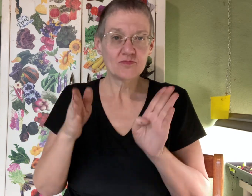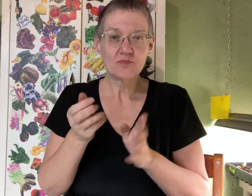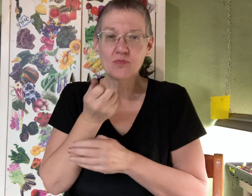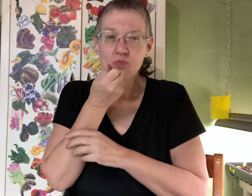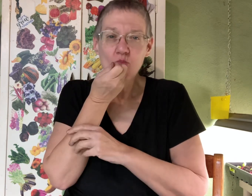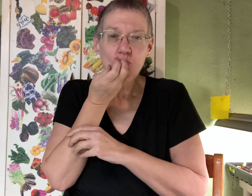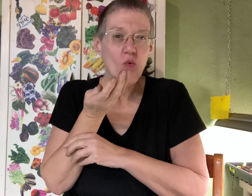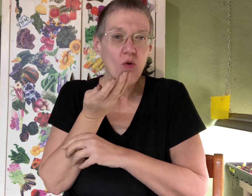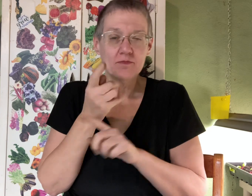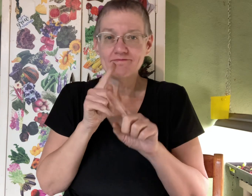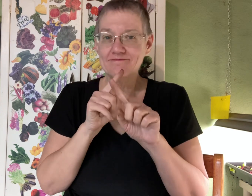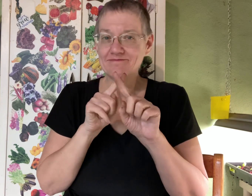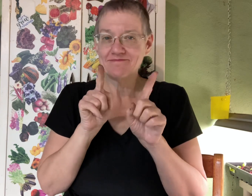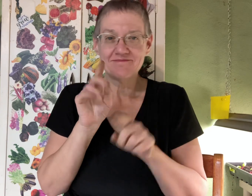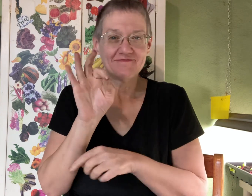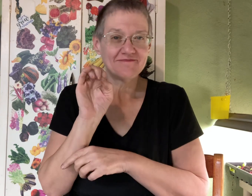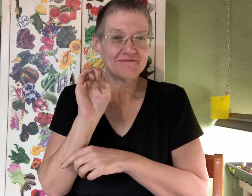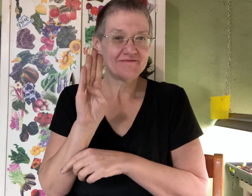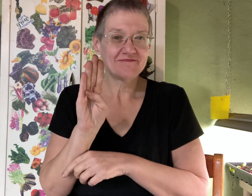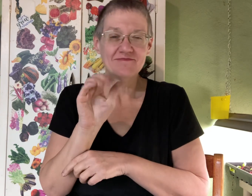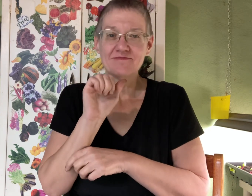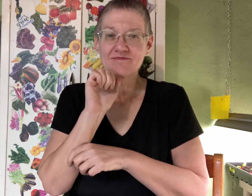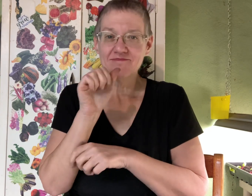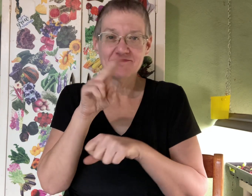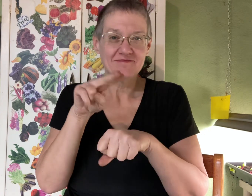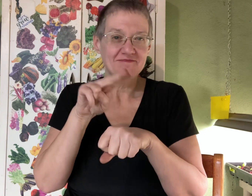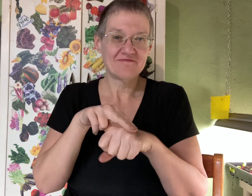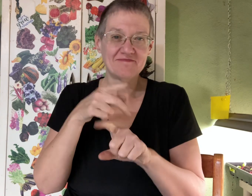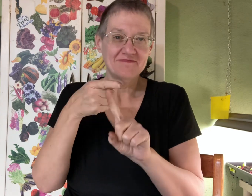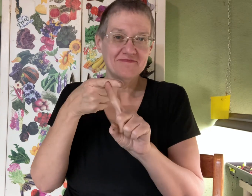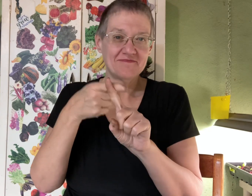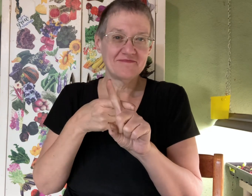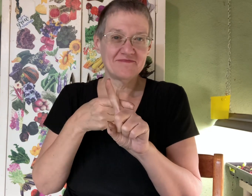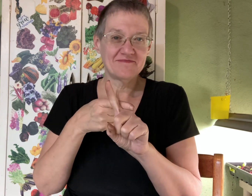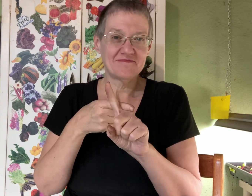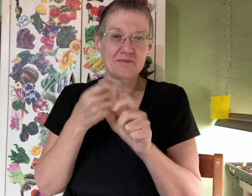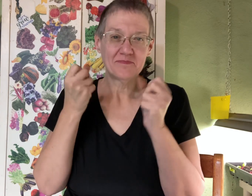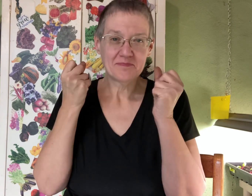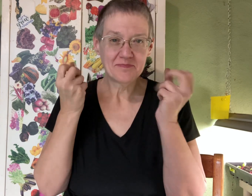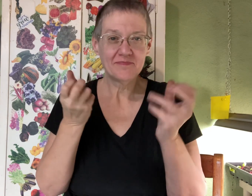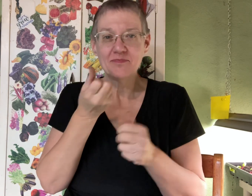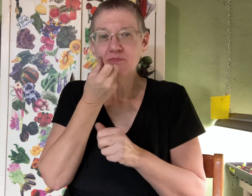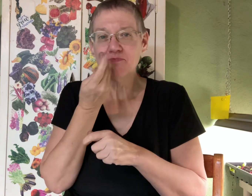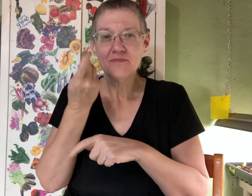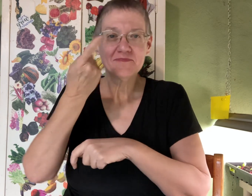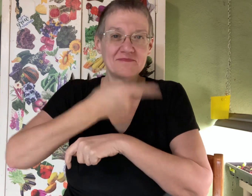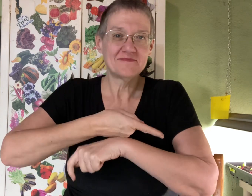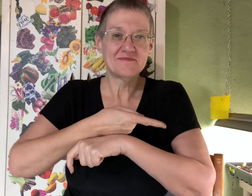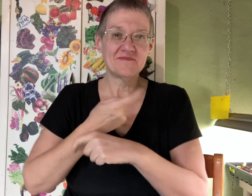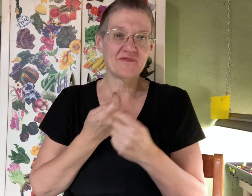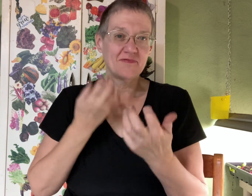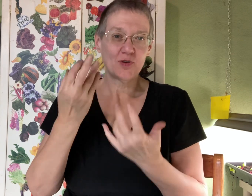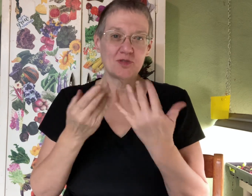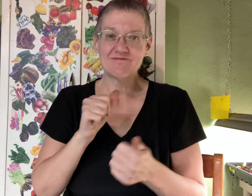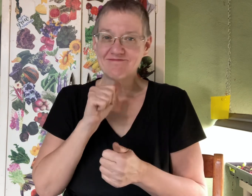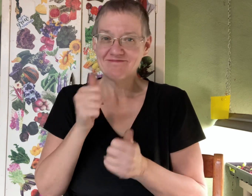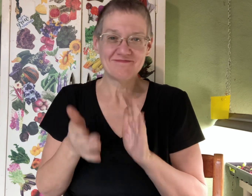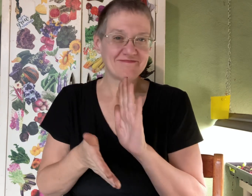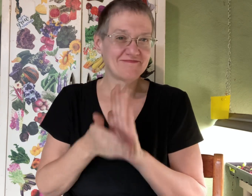and this room is warm but this february we didn't have our normal temperatures we had a lot of warm days